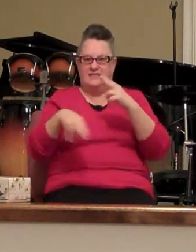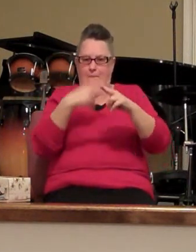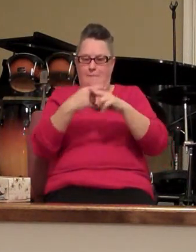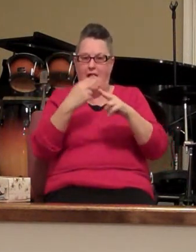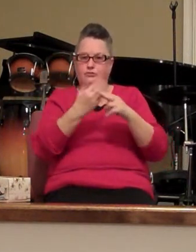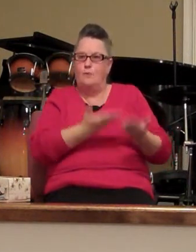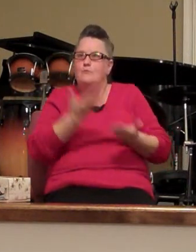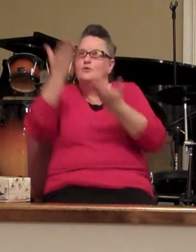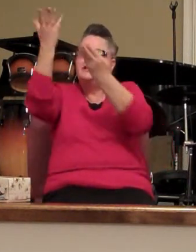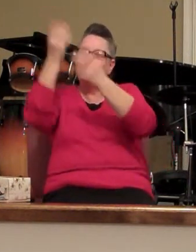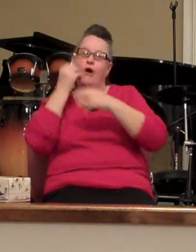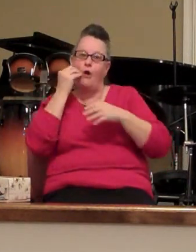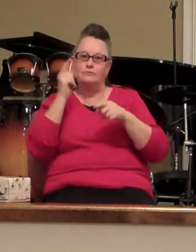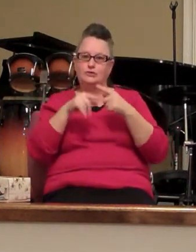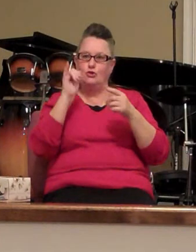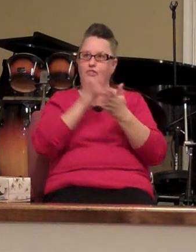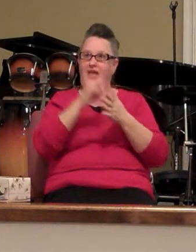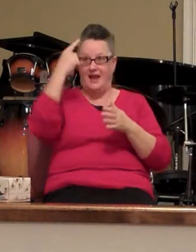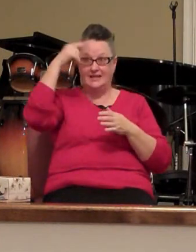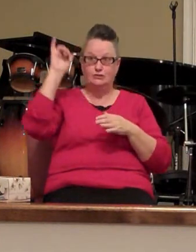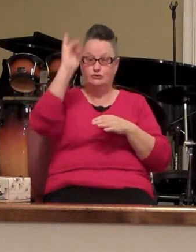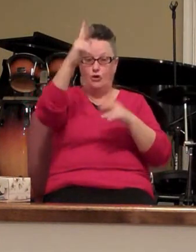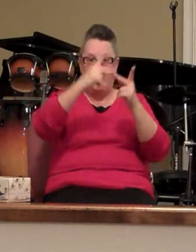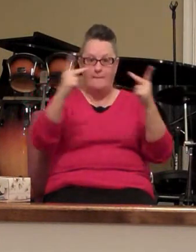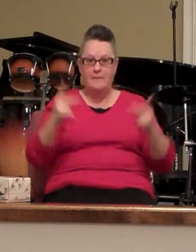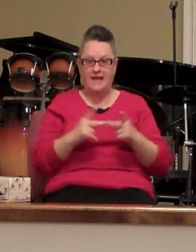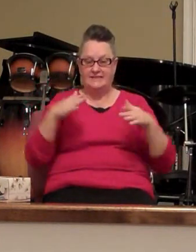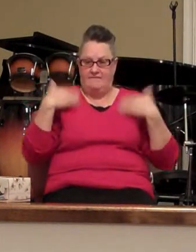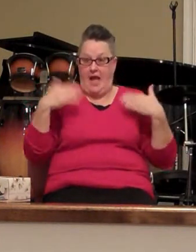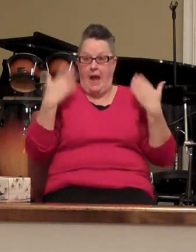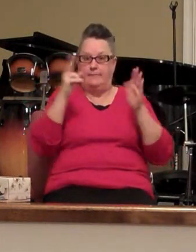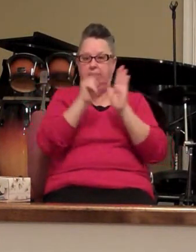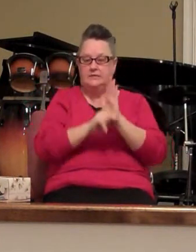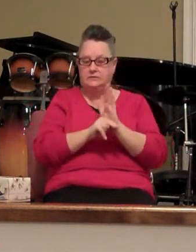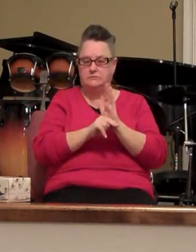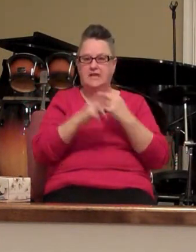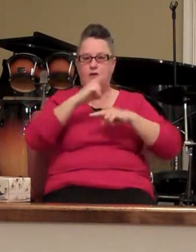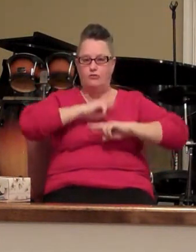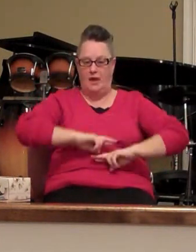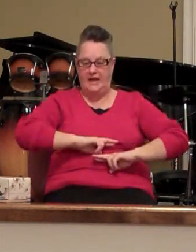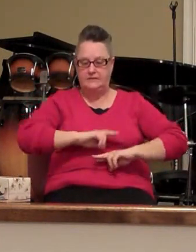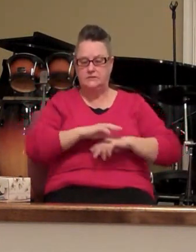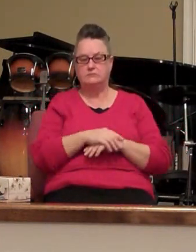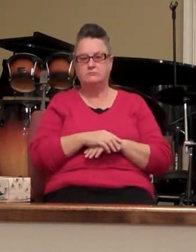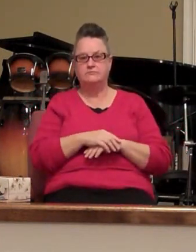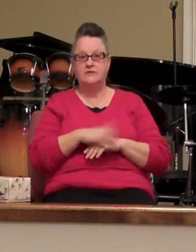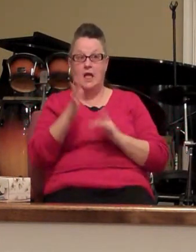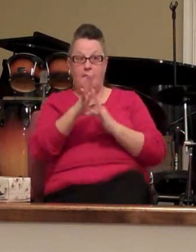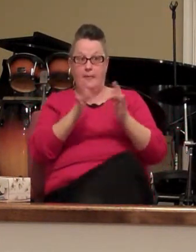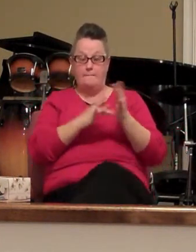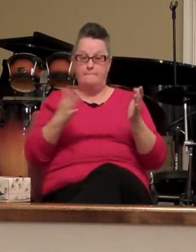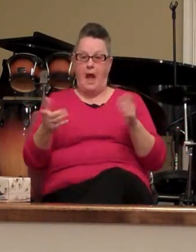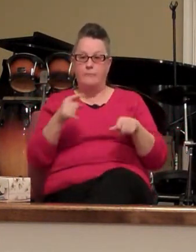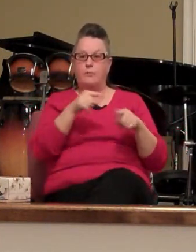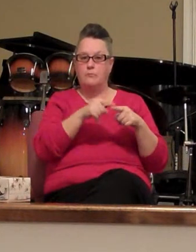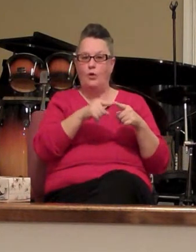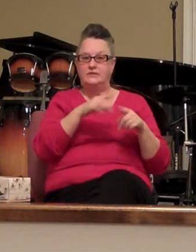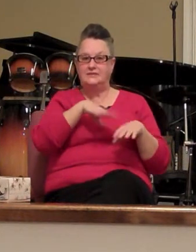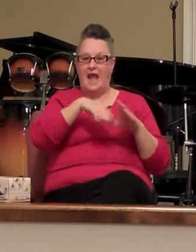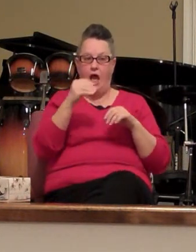us home to that eternal place of happiness and rest the bible points out the signs of the two minute warning